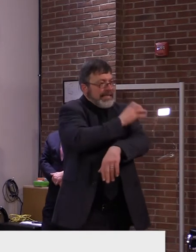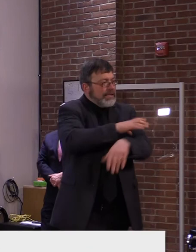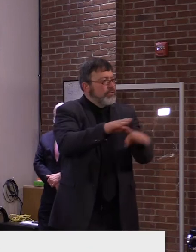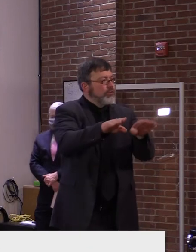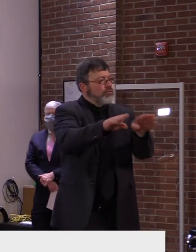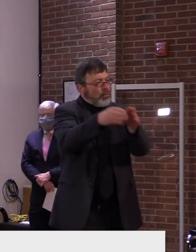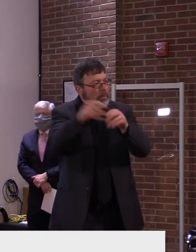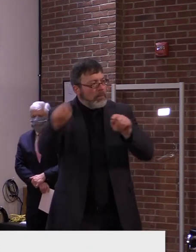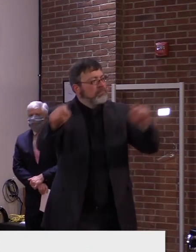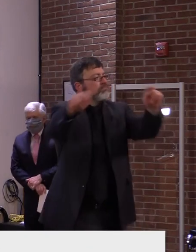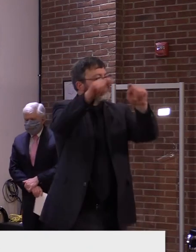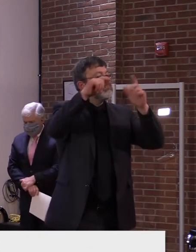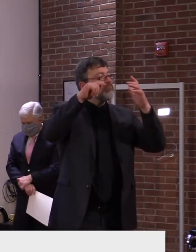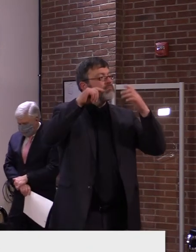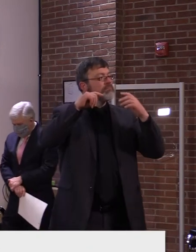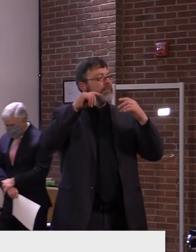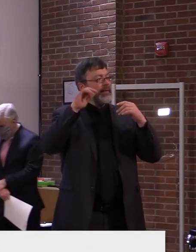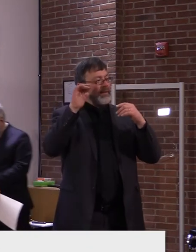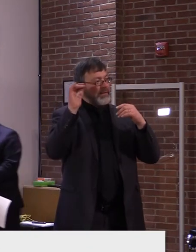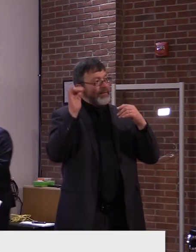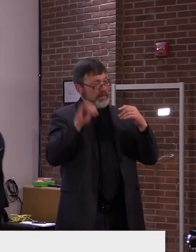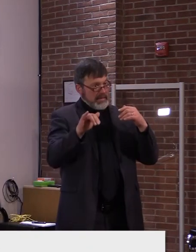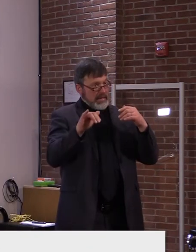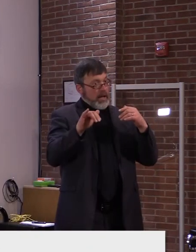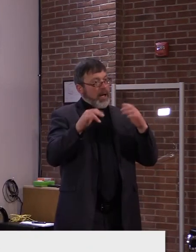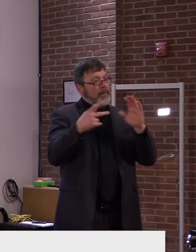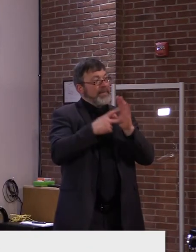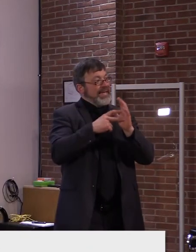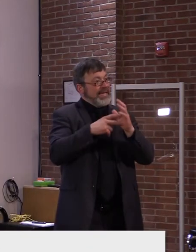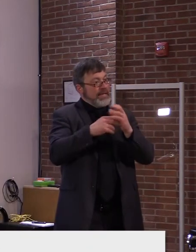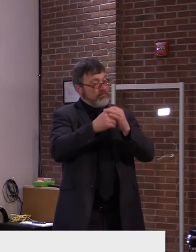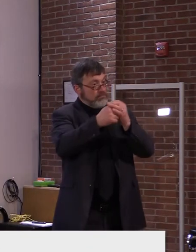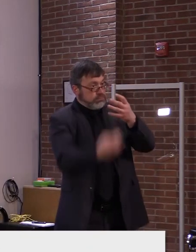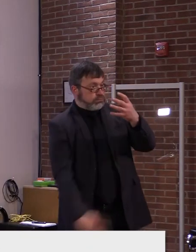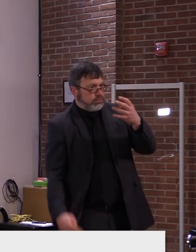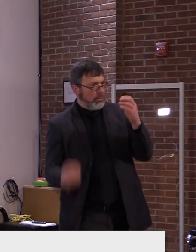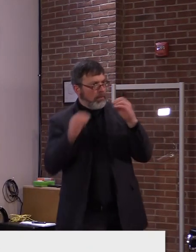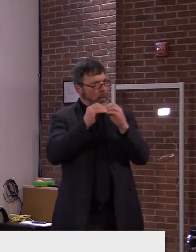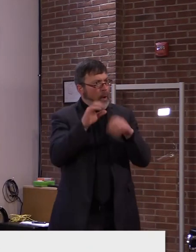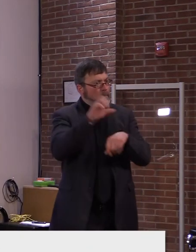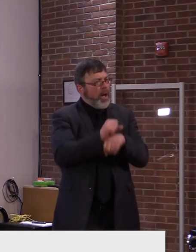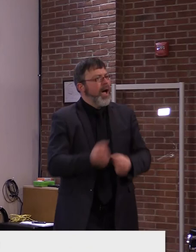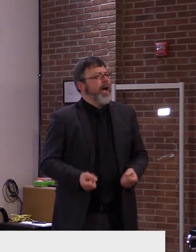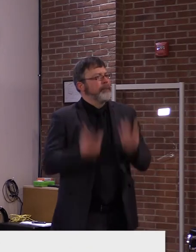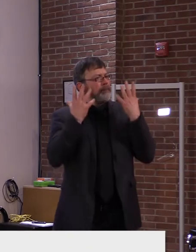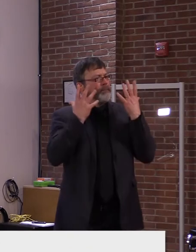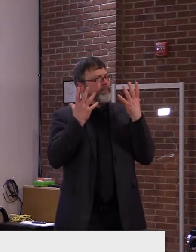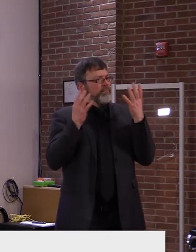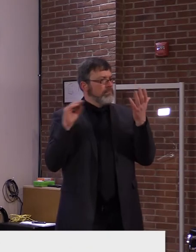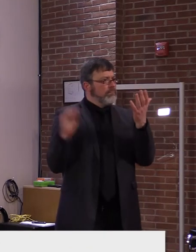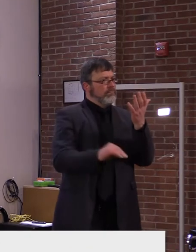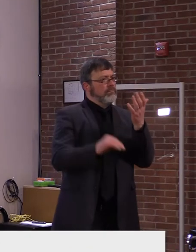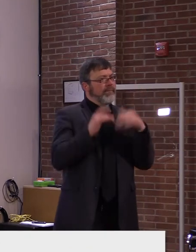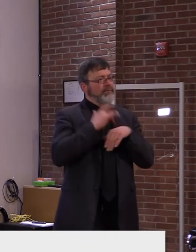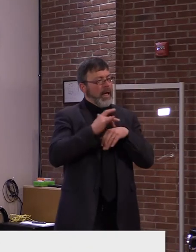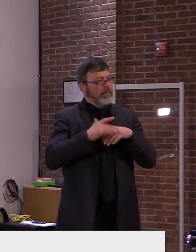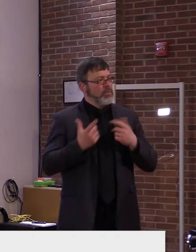in totality or by town? And, um, why would, uh, these handful of communities selected for them?